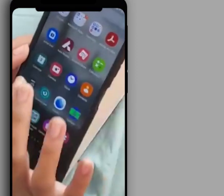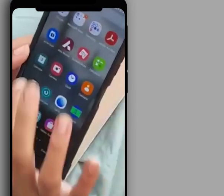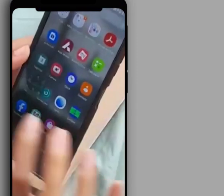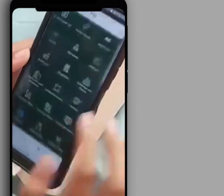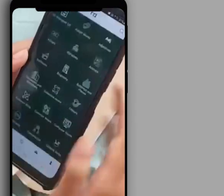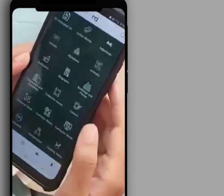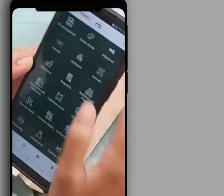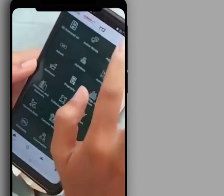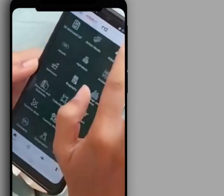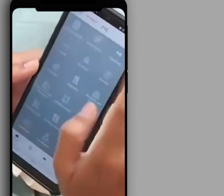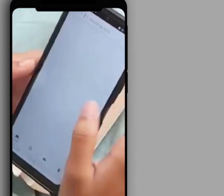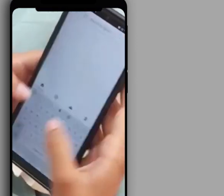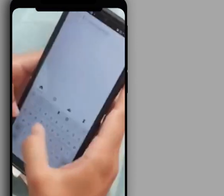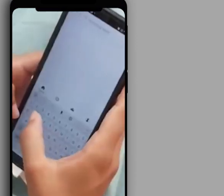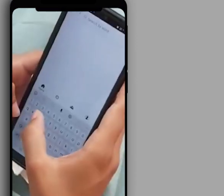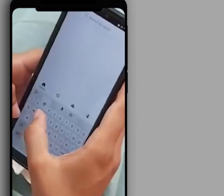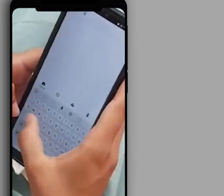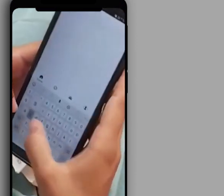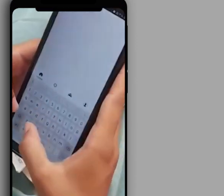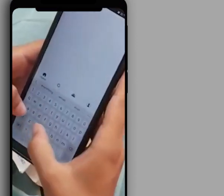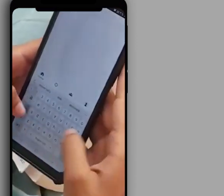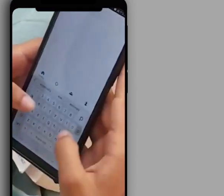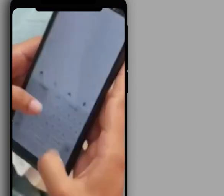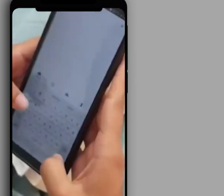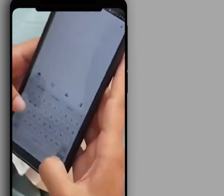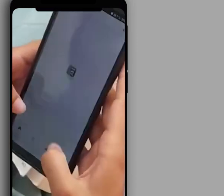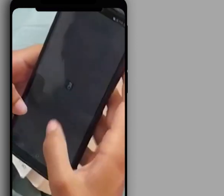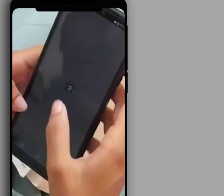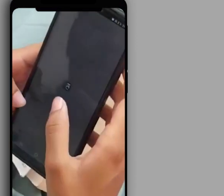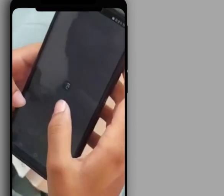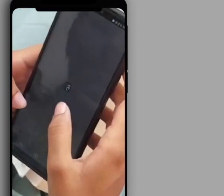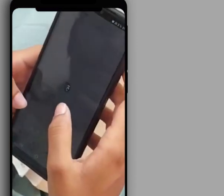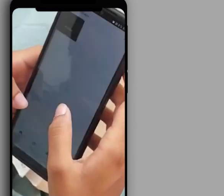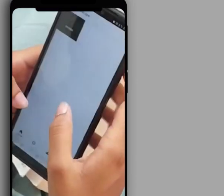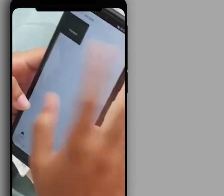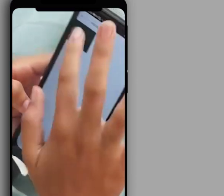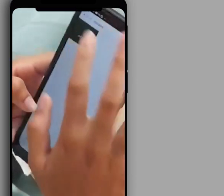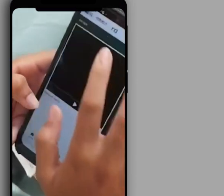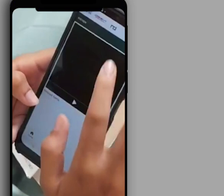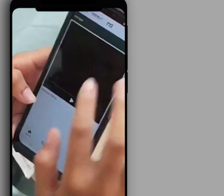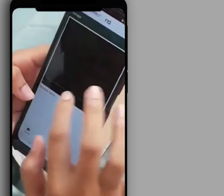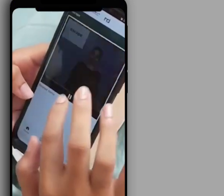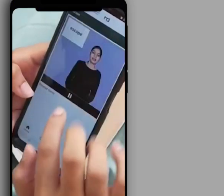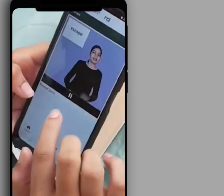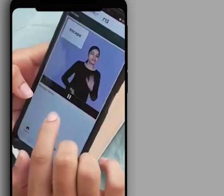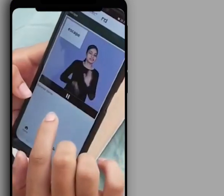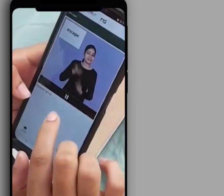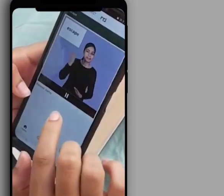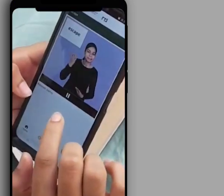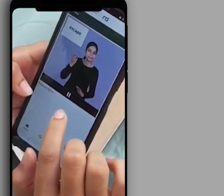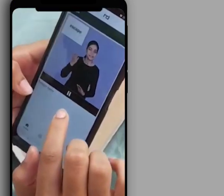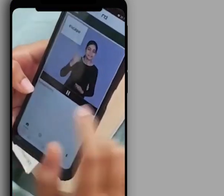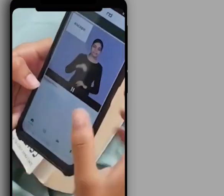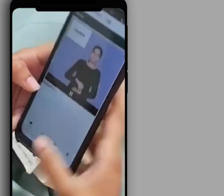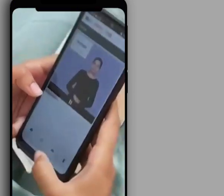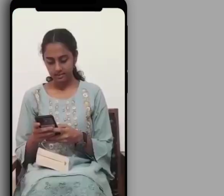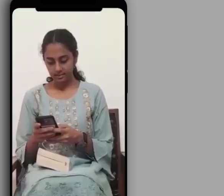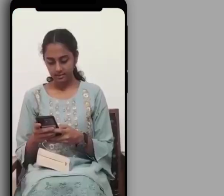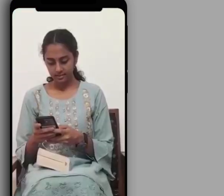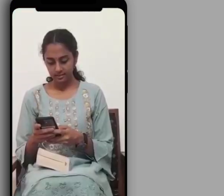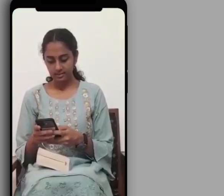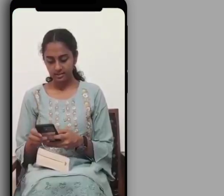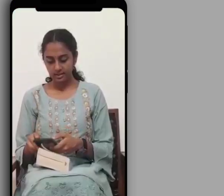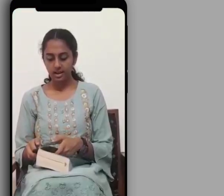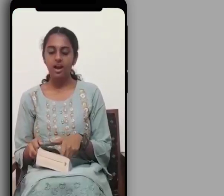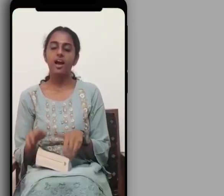ISL app I open the app type the word and search for it and voila I